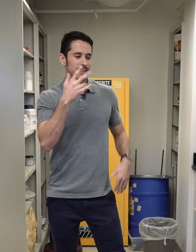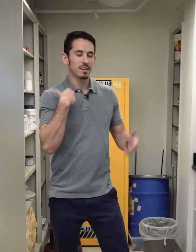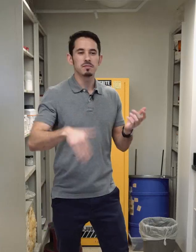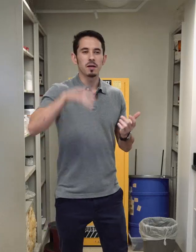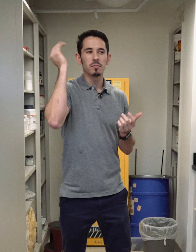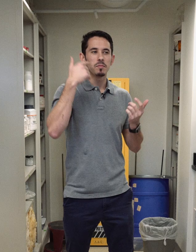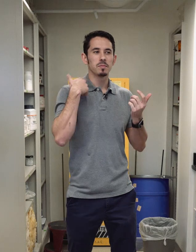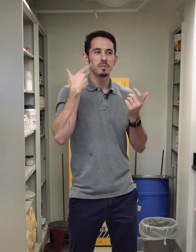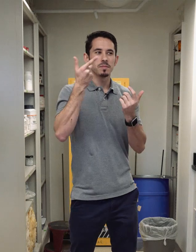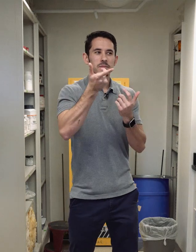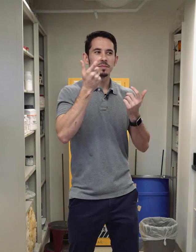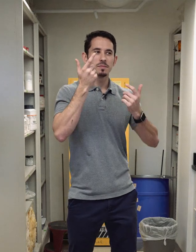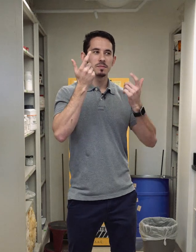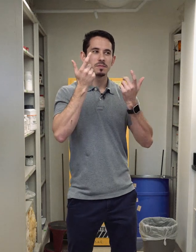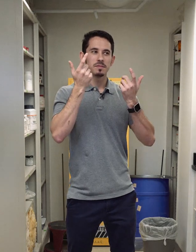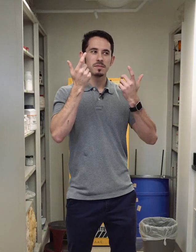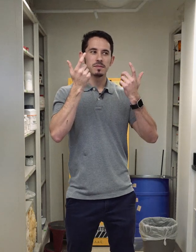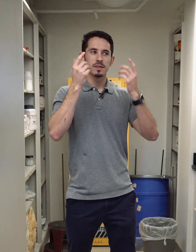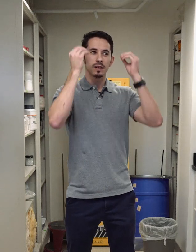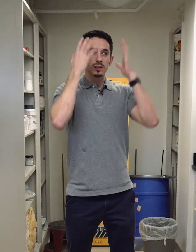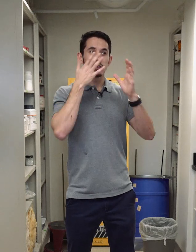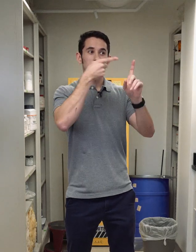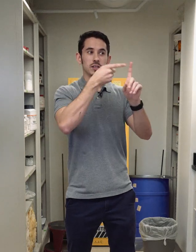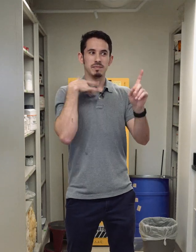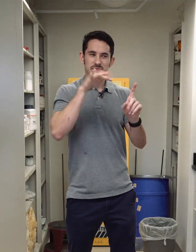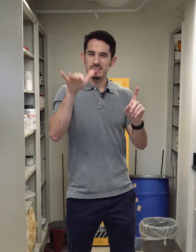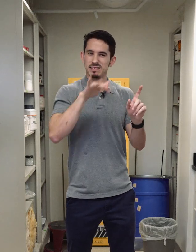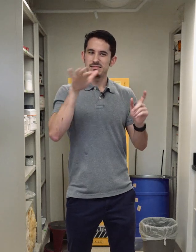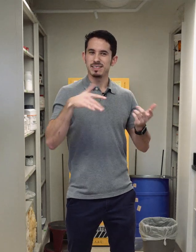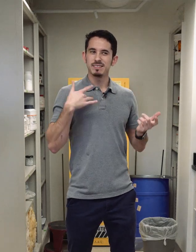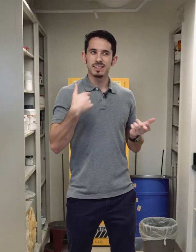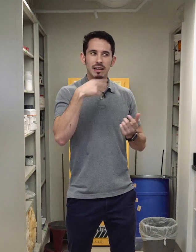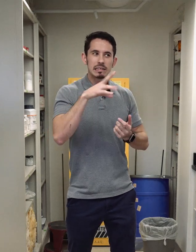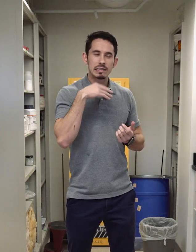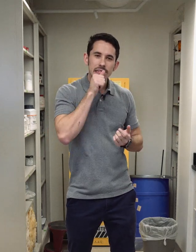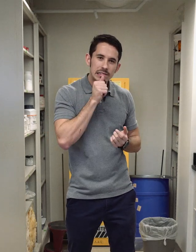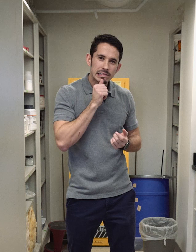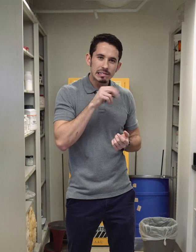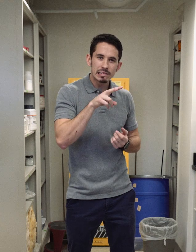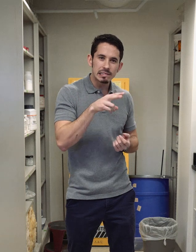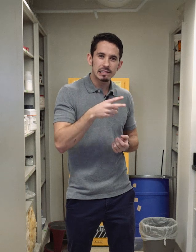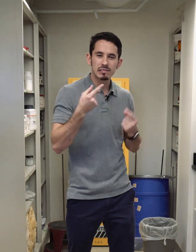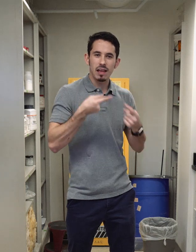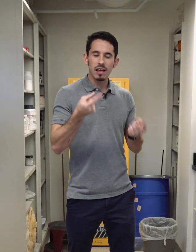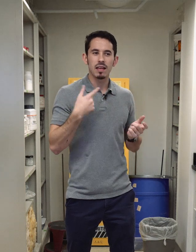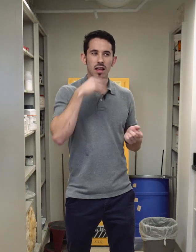Well, when I was growing up, the teacher would fingerspell a lot. And it was a struggle to get through. I never really had an interest in